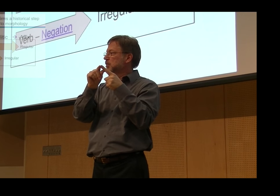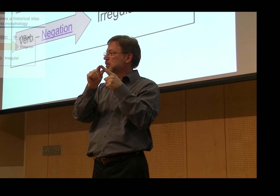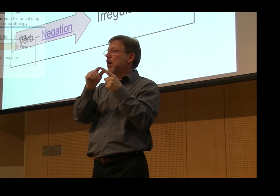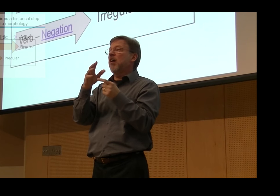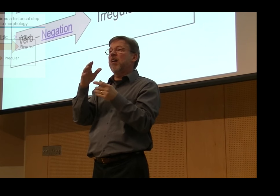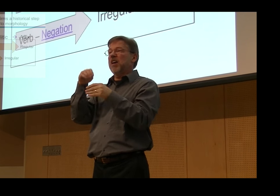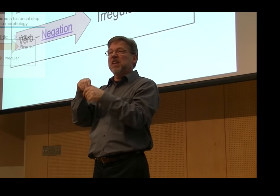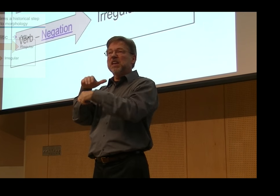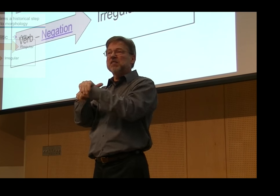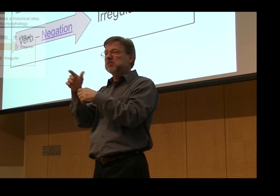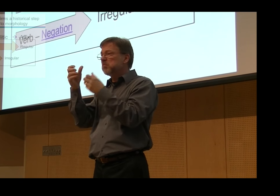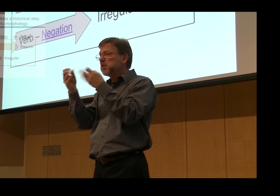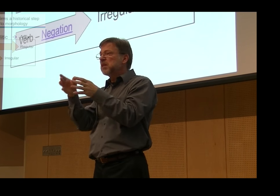distinguishing male versus female?